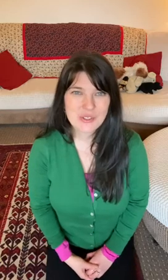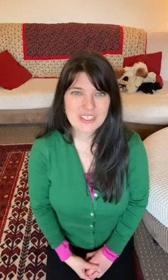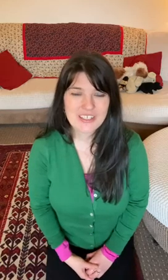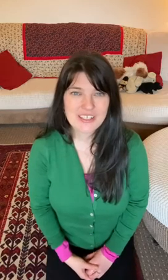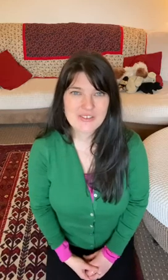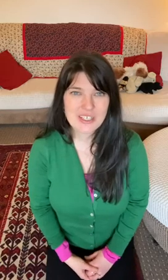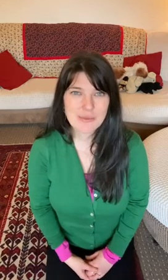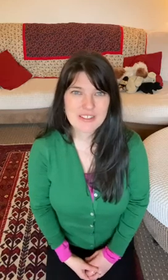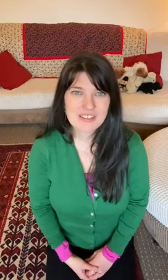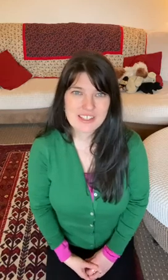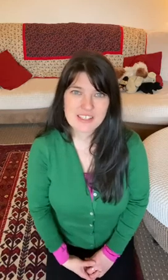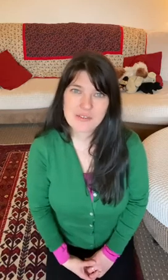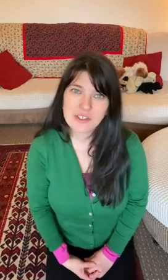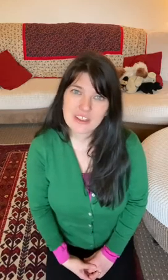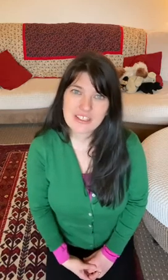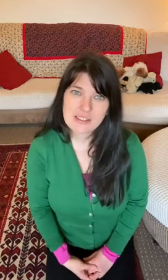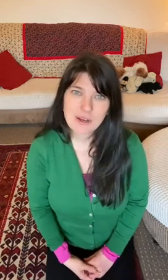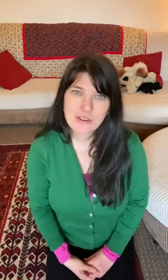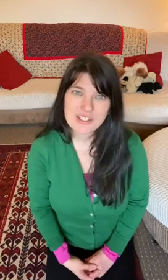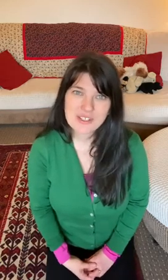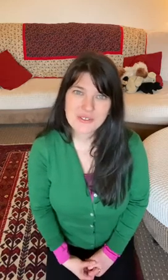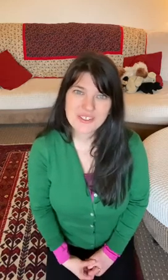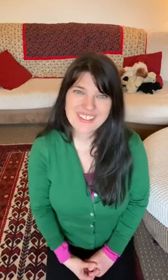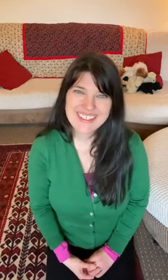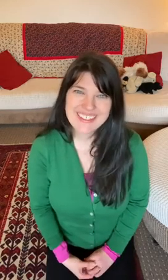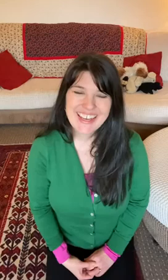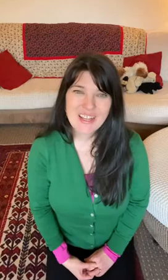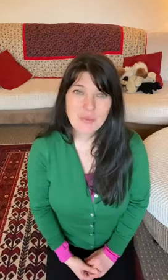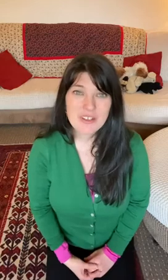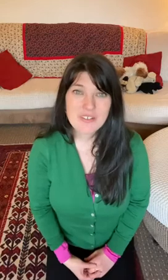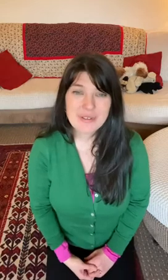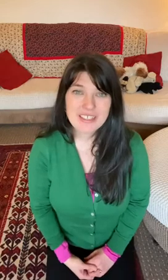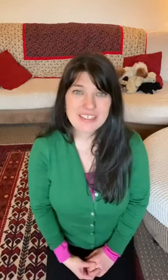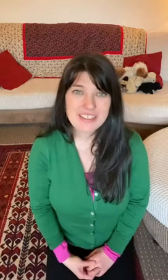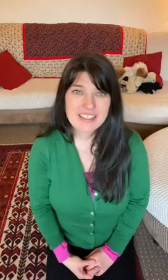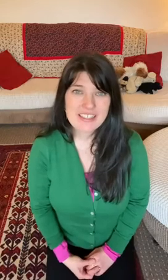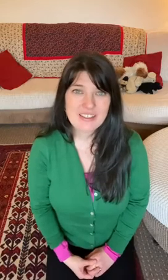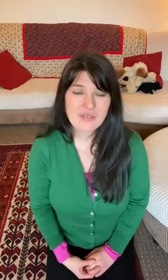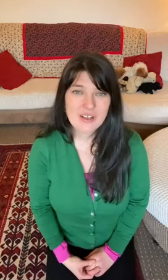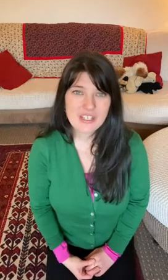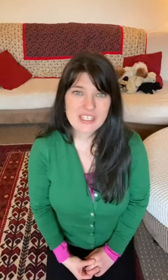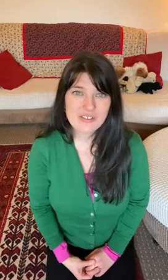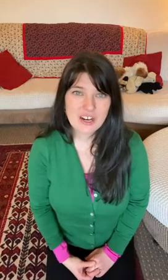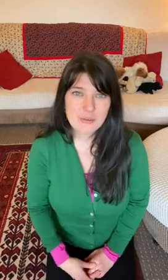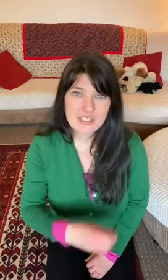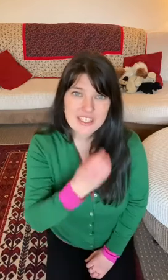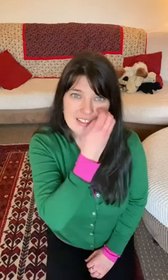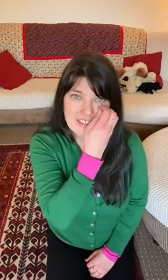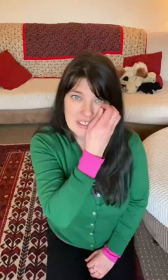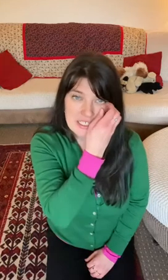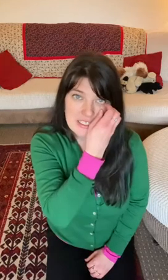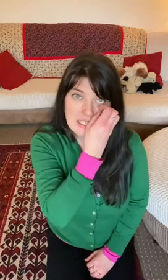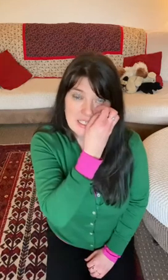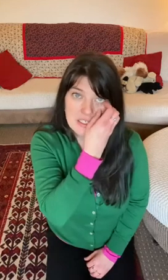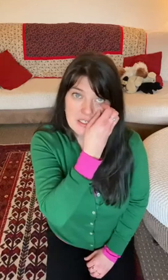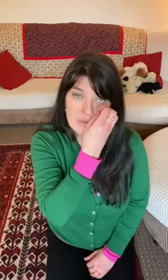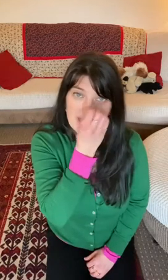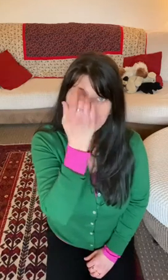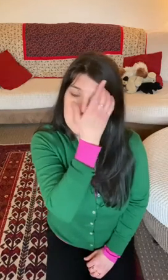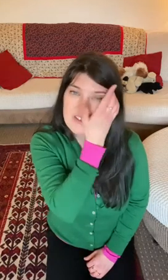in nursery, but there's lots of good things about it too. And one of them is when we do our music activities, when I send you these